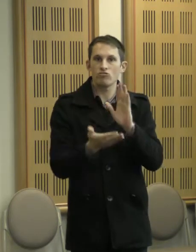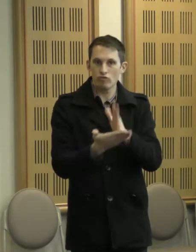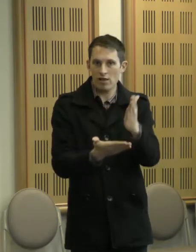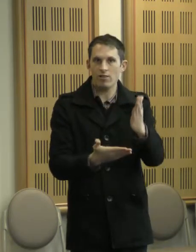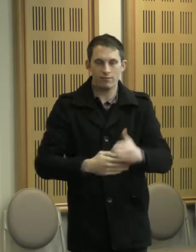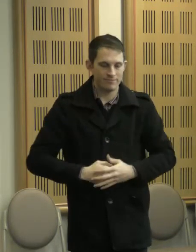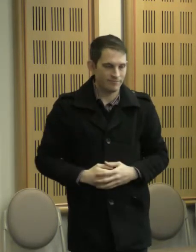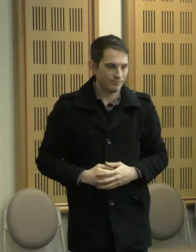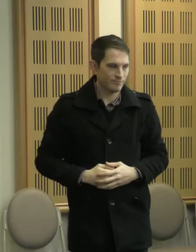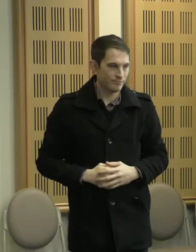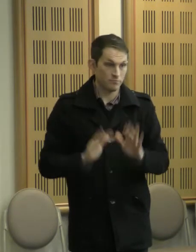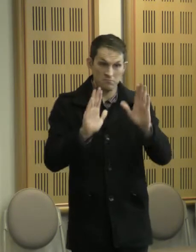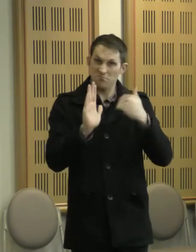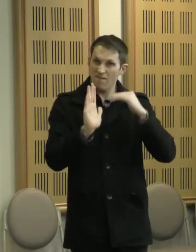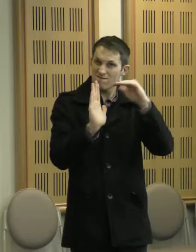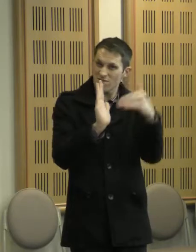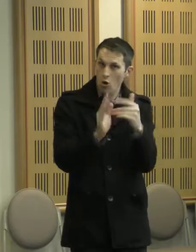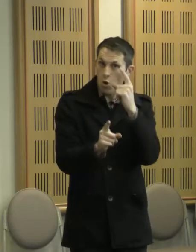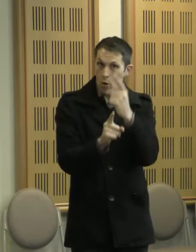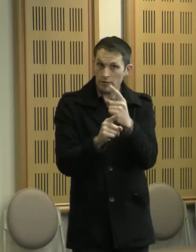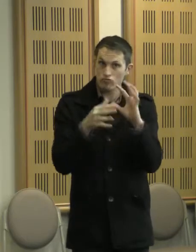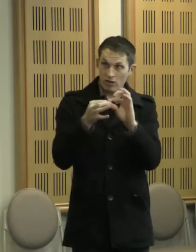Just a final comment on funding.